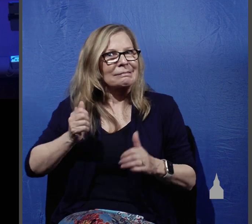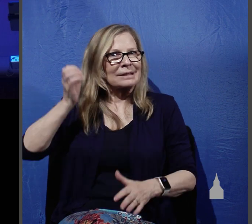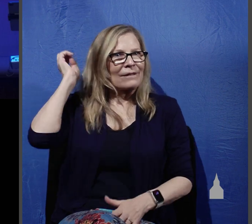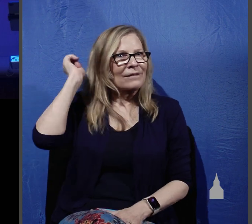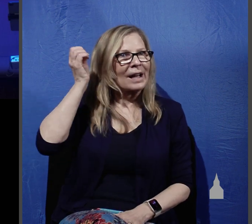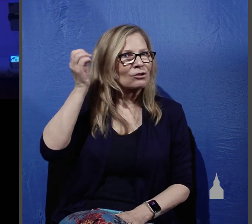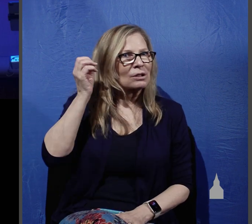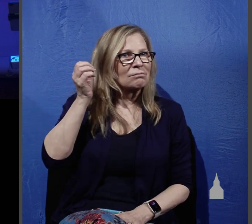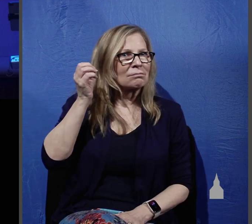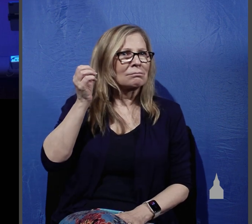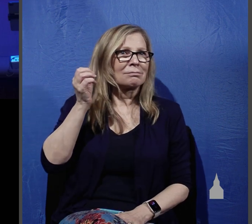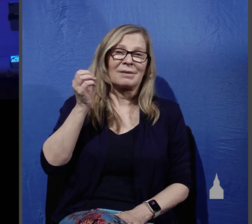that doesn't limit God